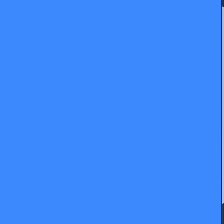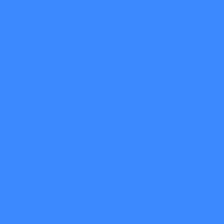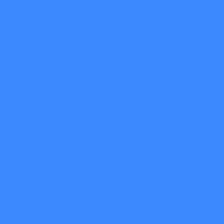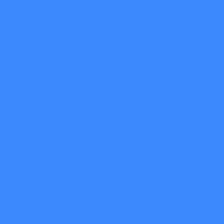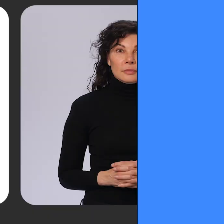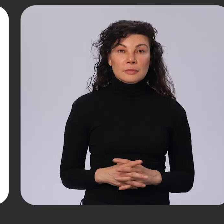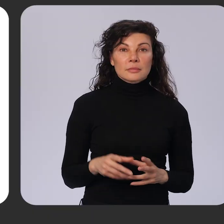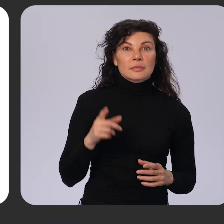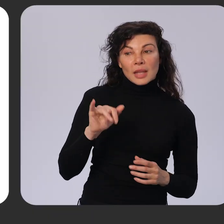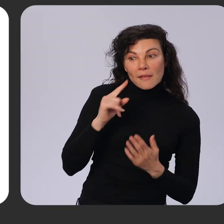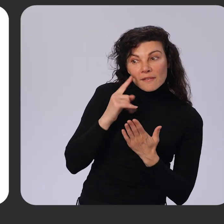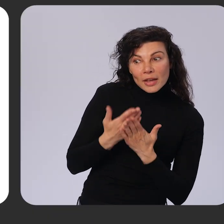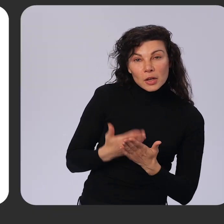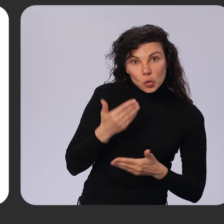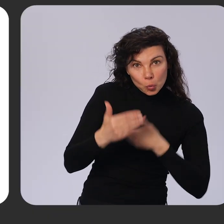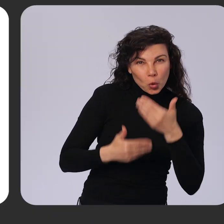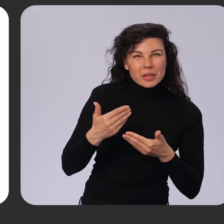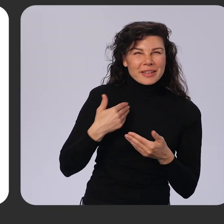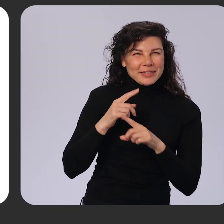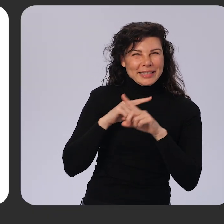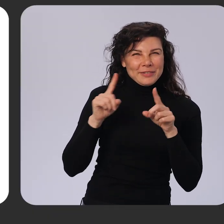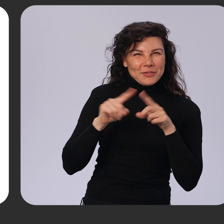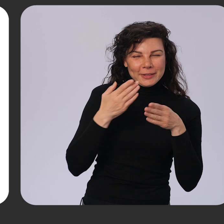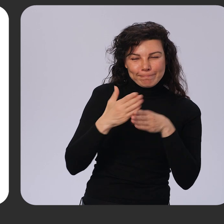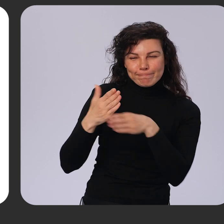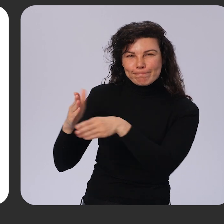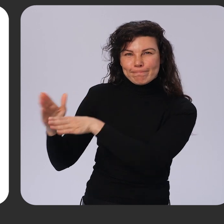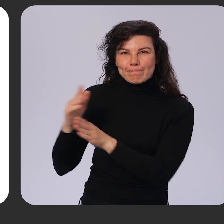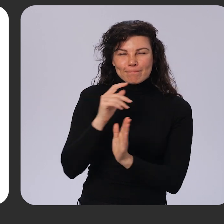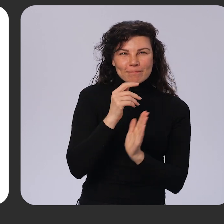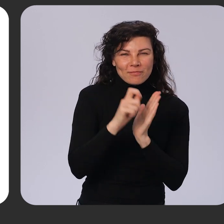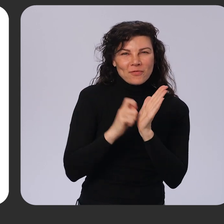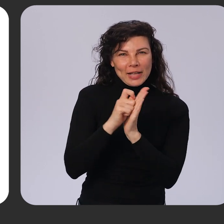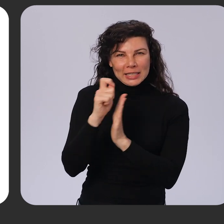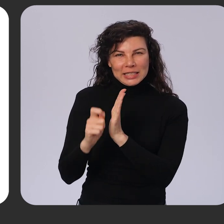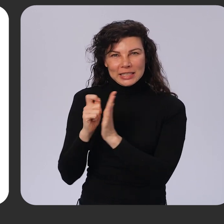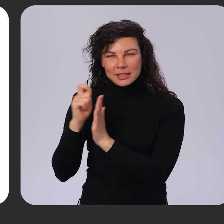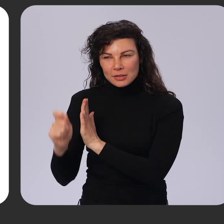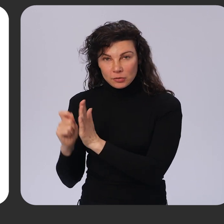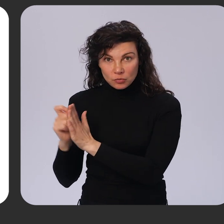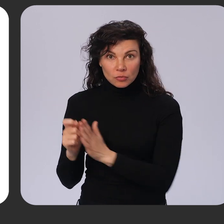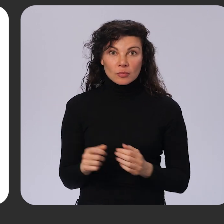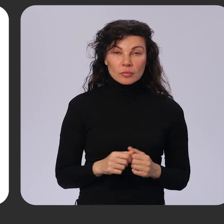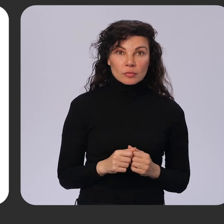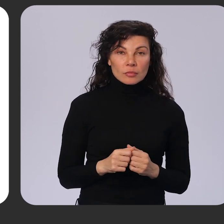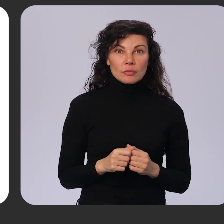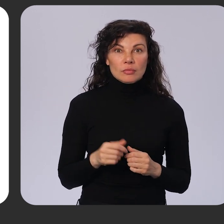The verification process breaks down the transaction into a few separate phases. Once a risk engine